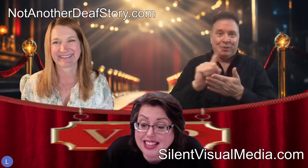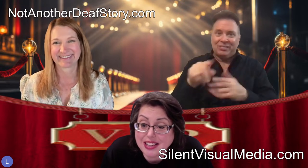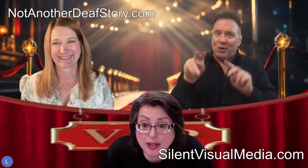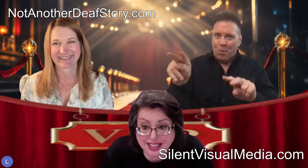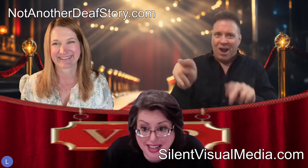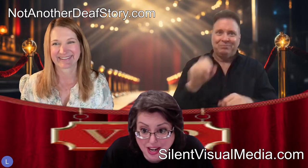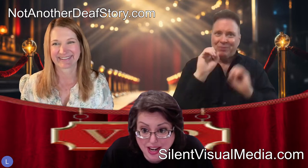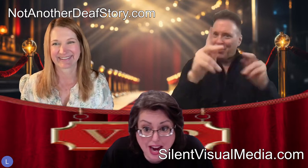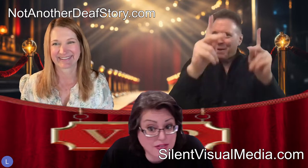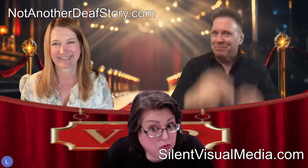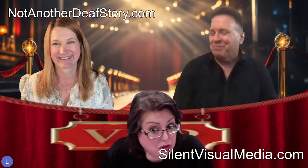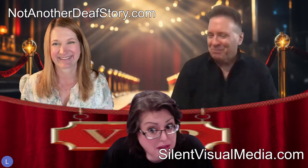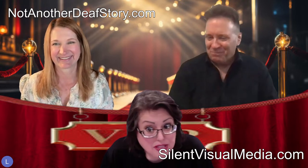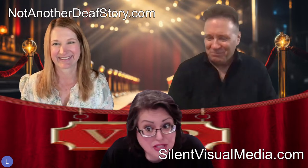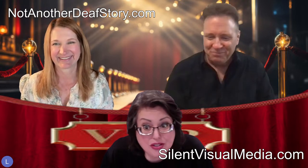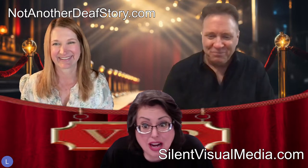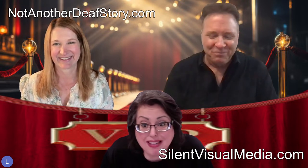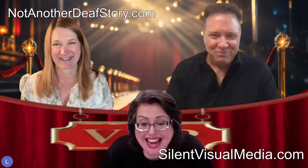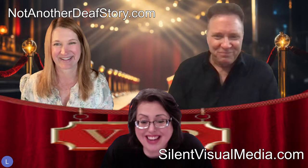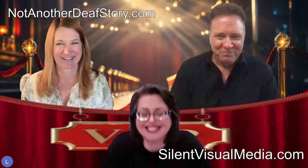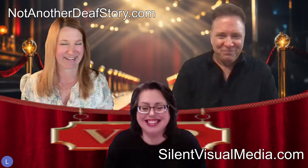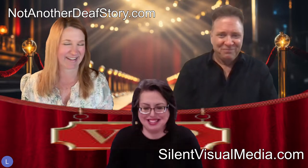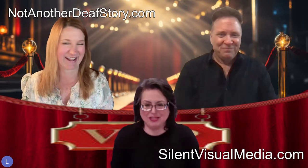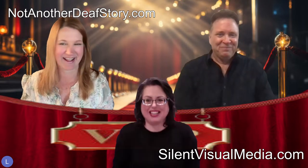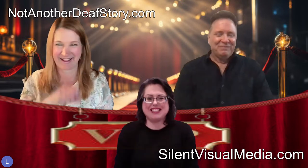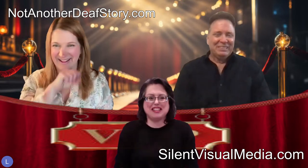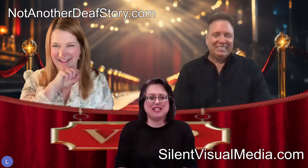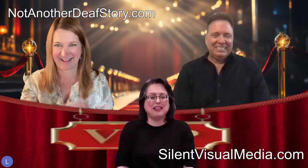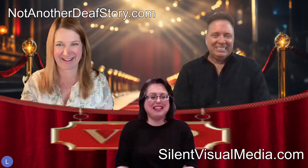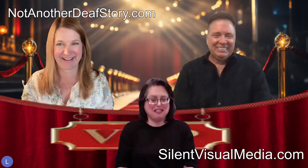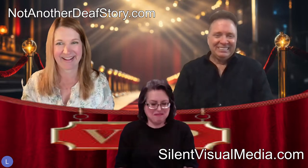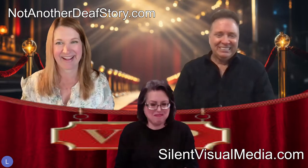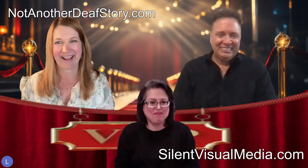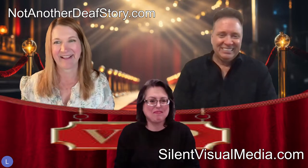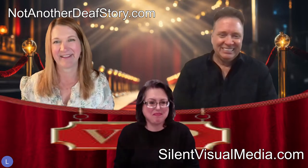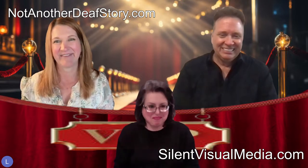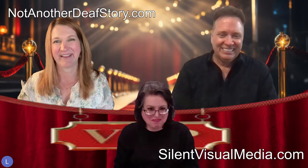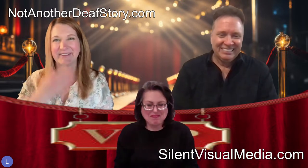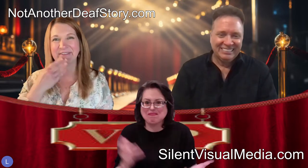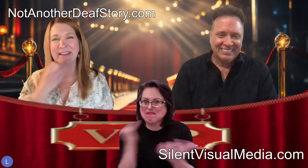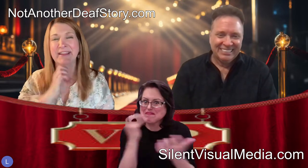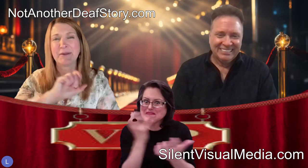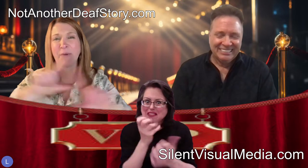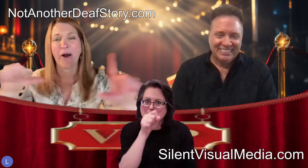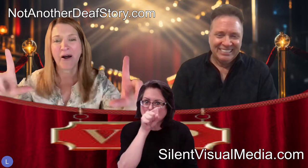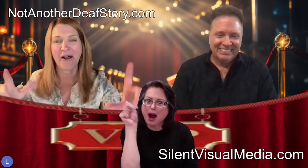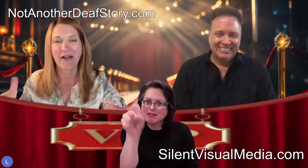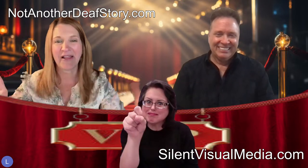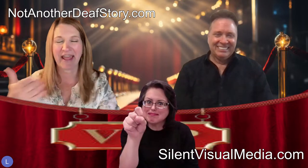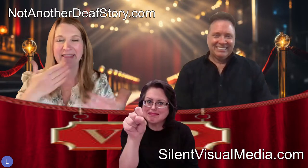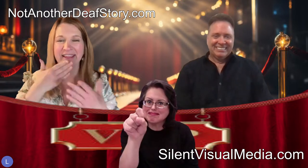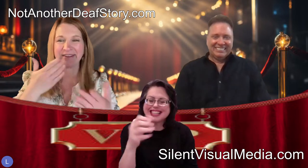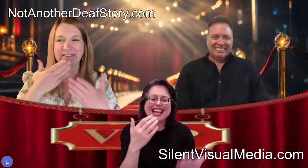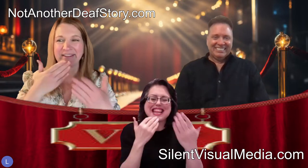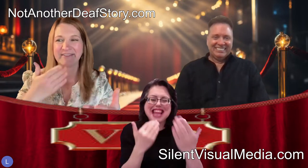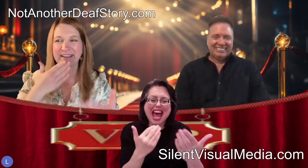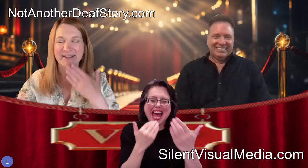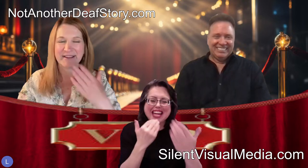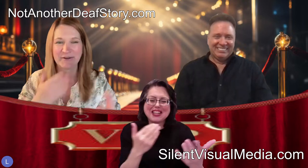We have a fourth episode coming out. It's releasing this week. I love that. So thank you all. And thank you, thank you, thank you.